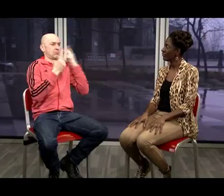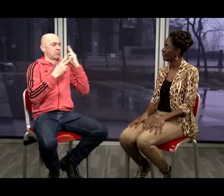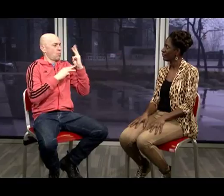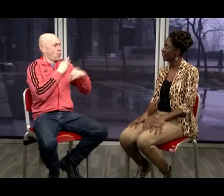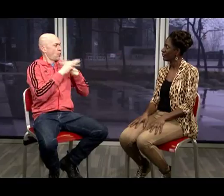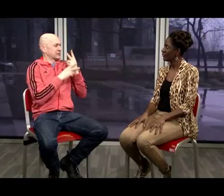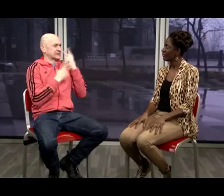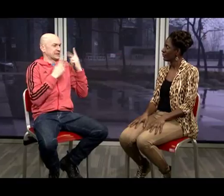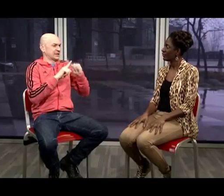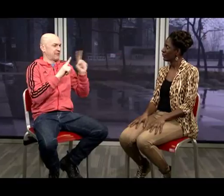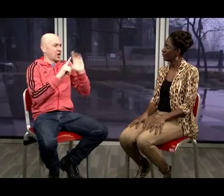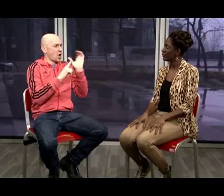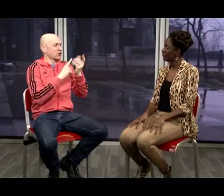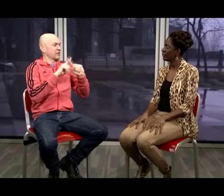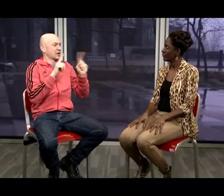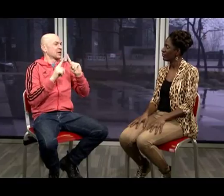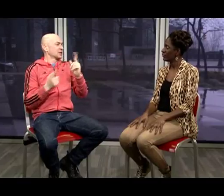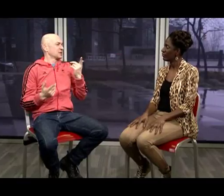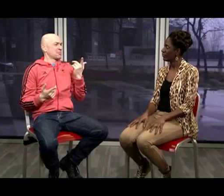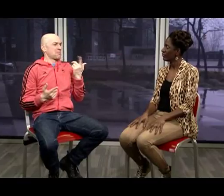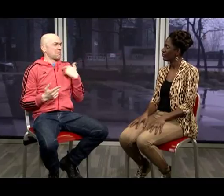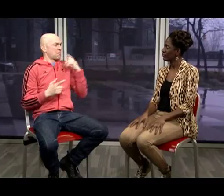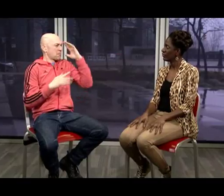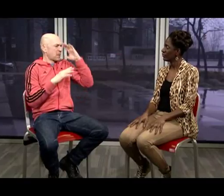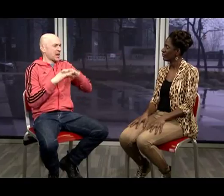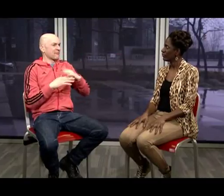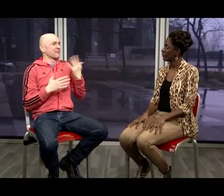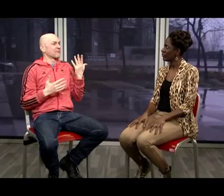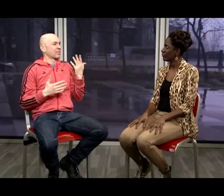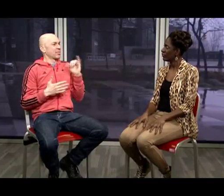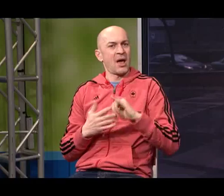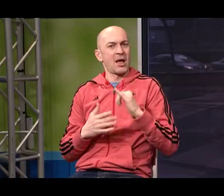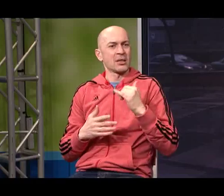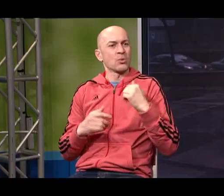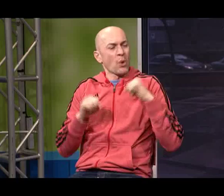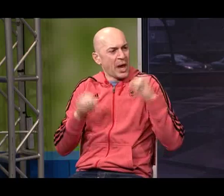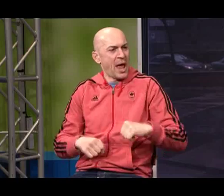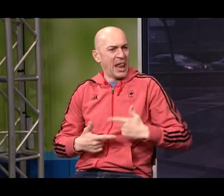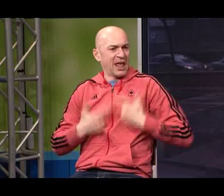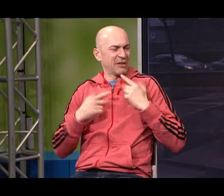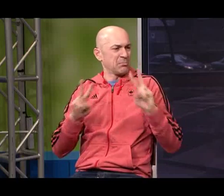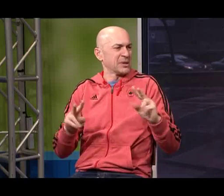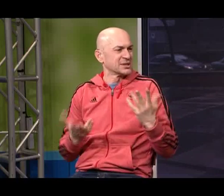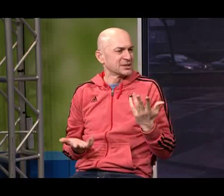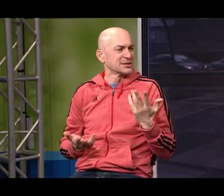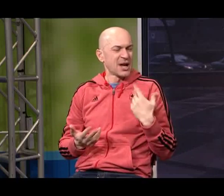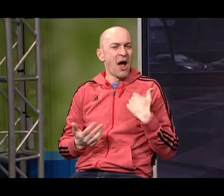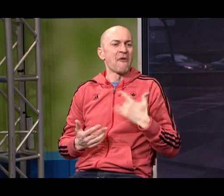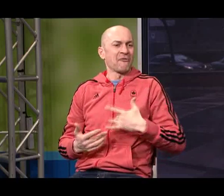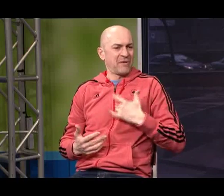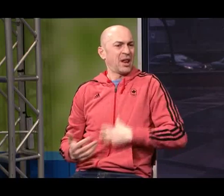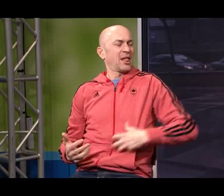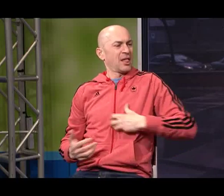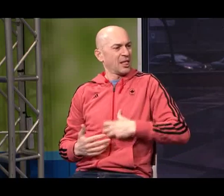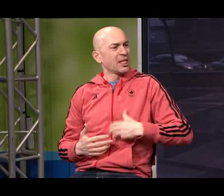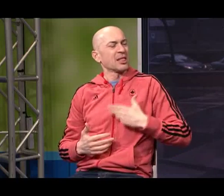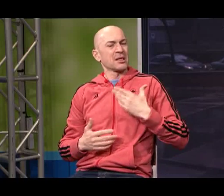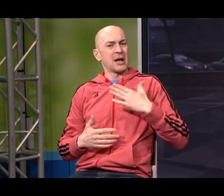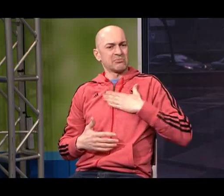ways of being So I have seen many different places And I believe that, you know, we can all live as like